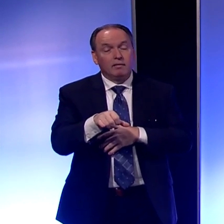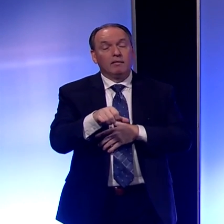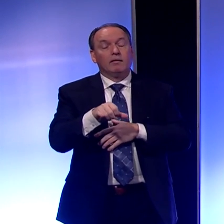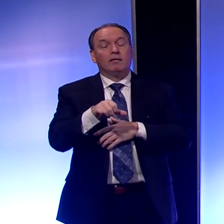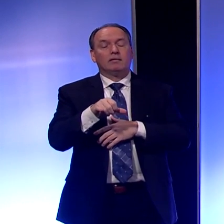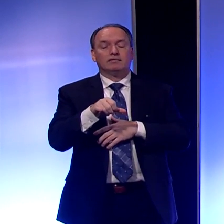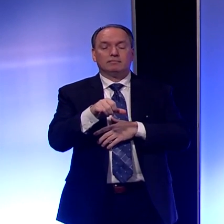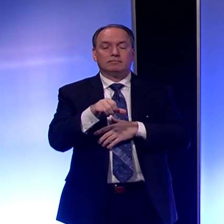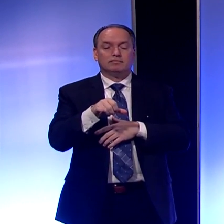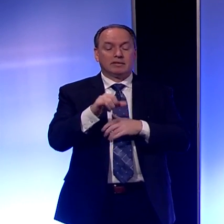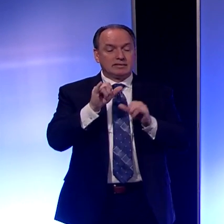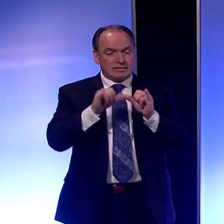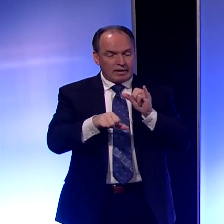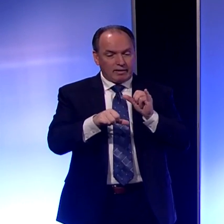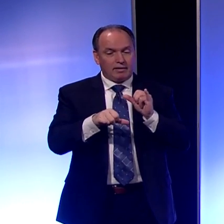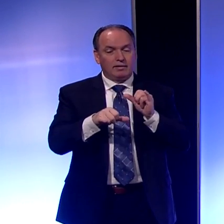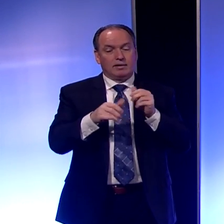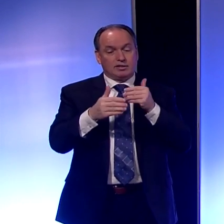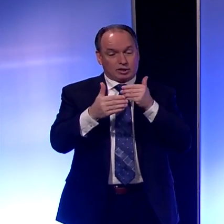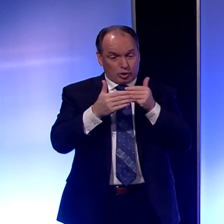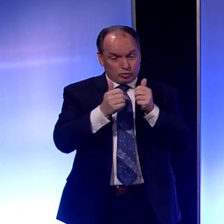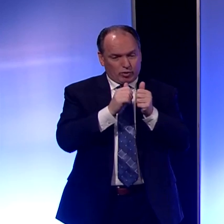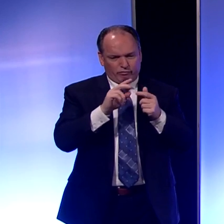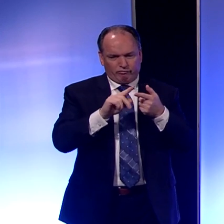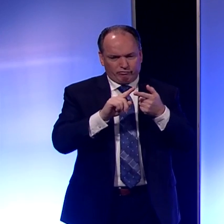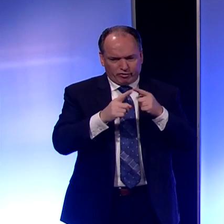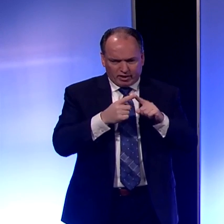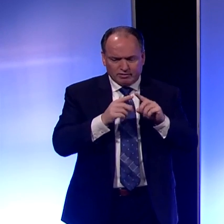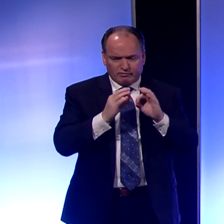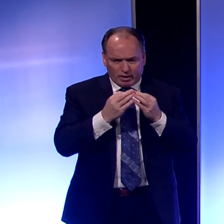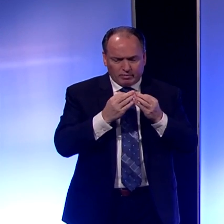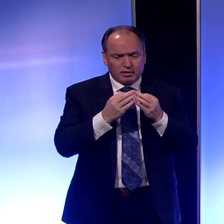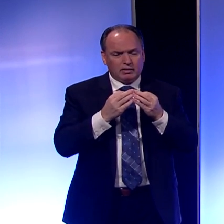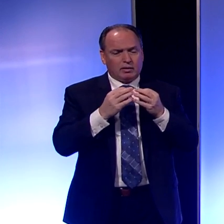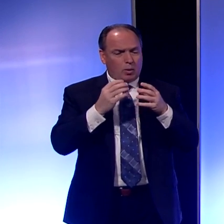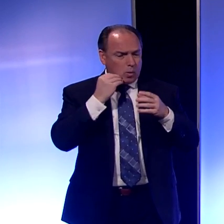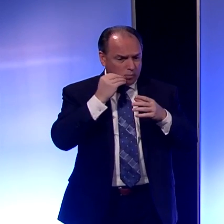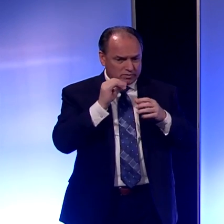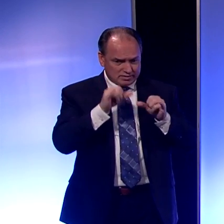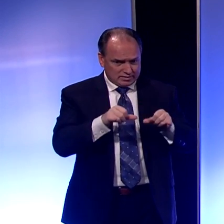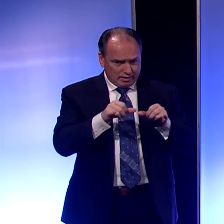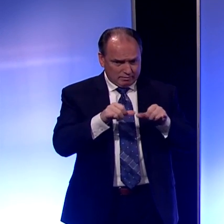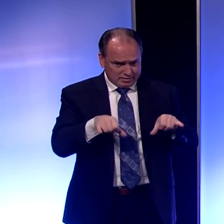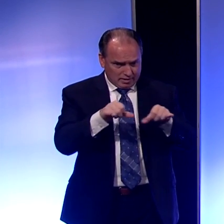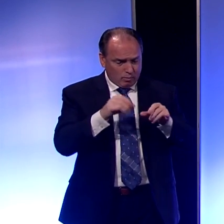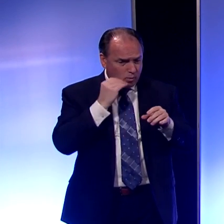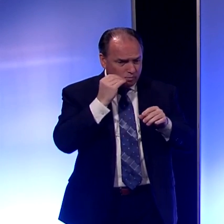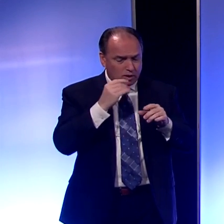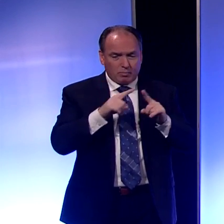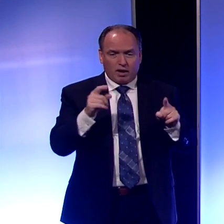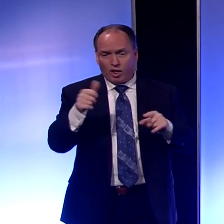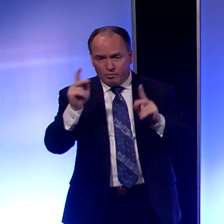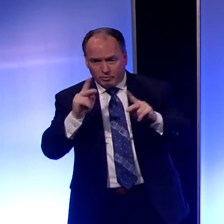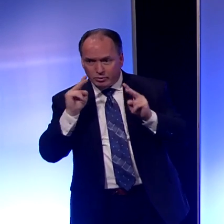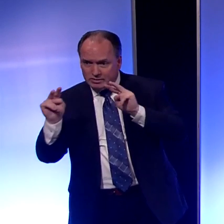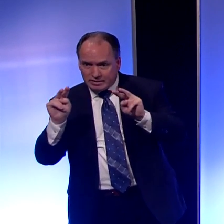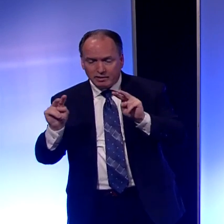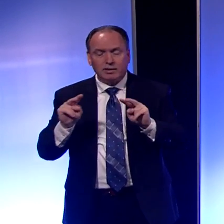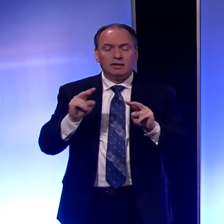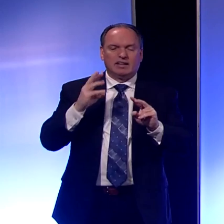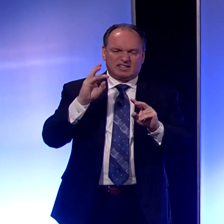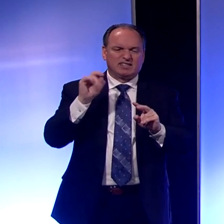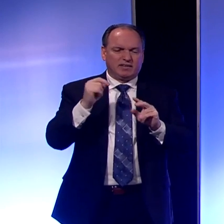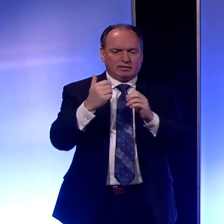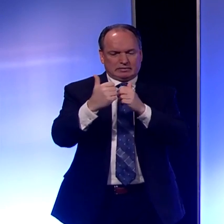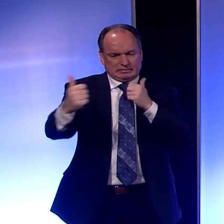in the house with, stay as close as you want. But if you're going outside and you see others, stay at least six feet away from anyone you may